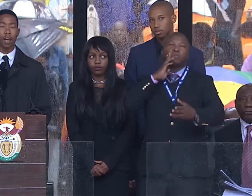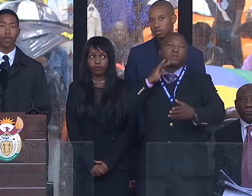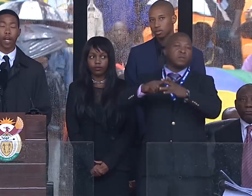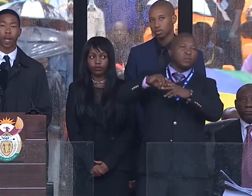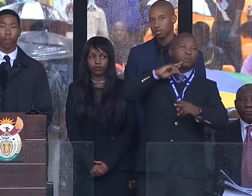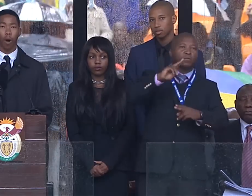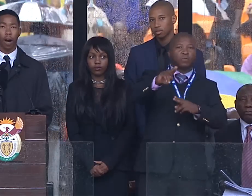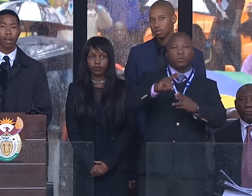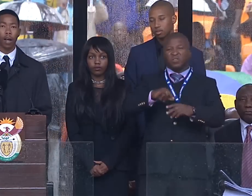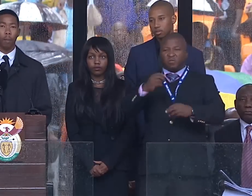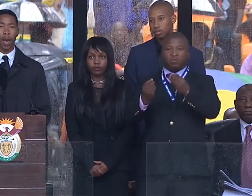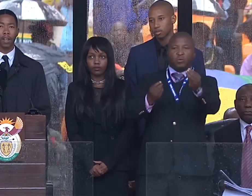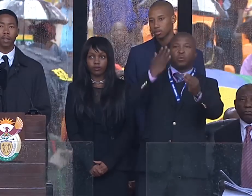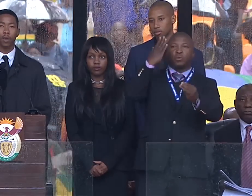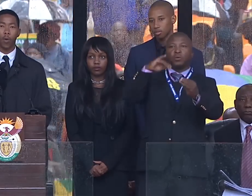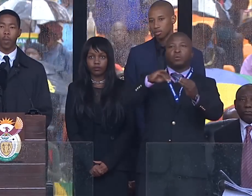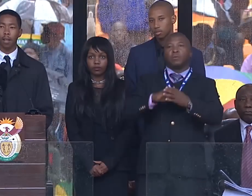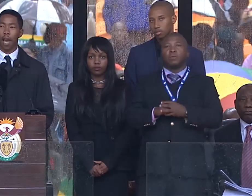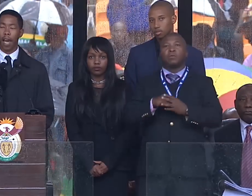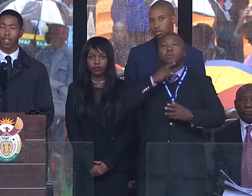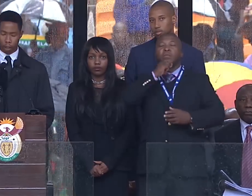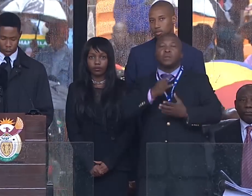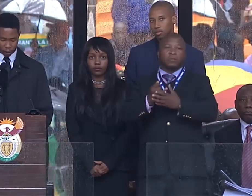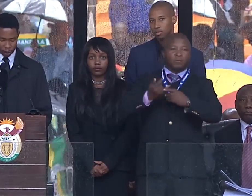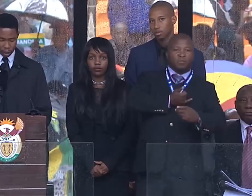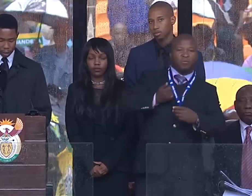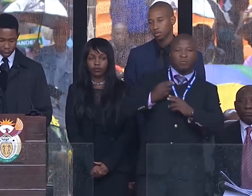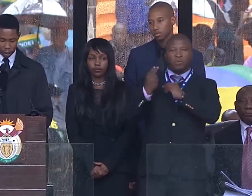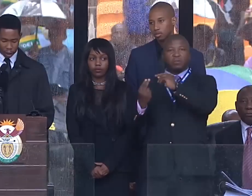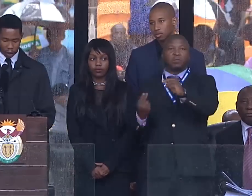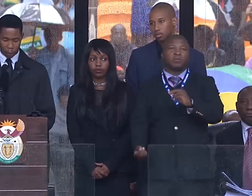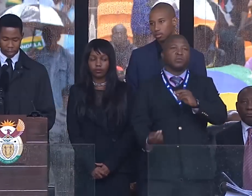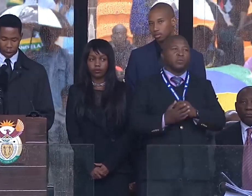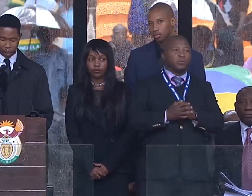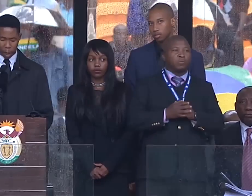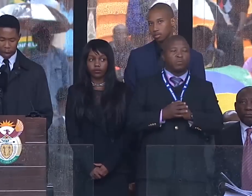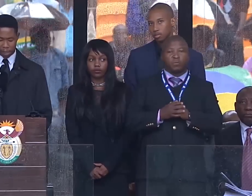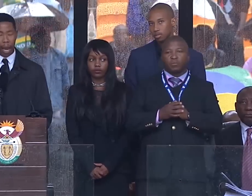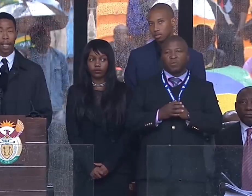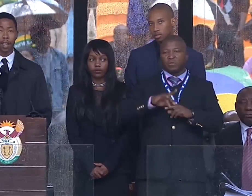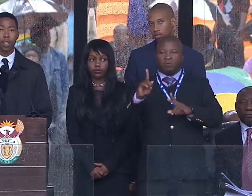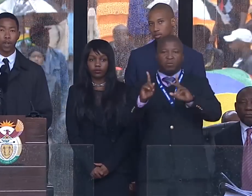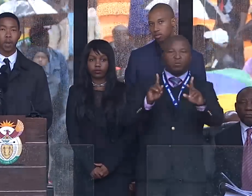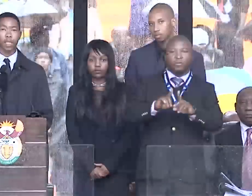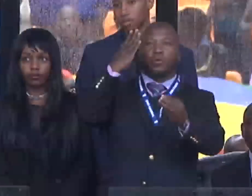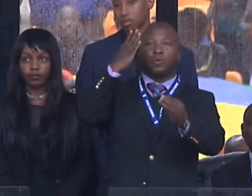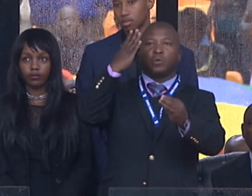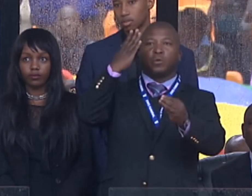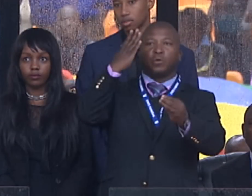insult to deaf people. The media went into overdrive, wanting to hear his side of the story, and it's emerging. So